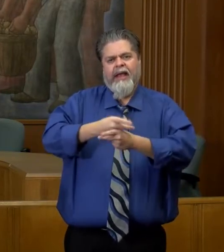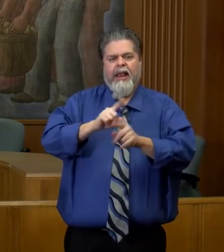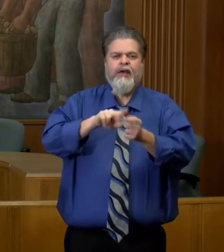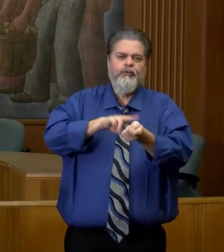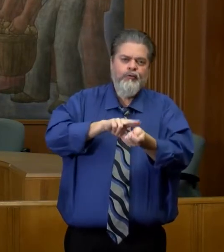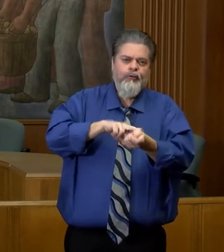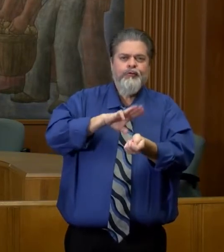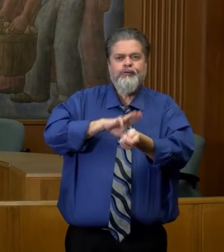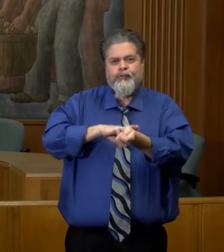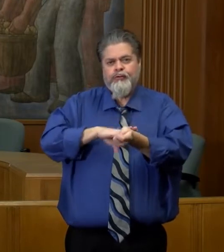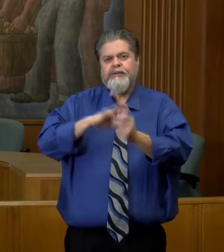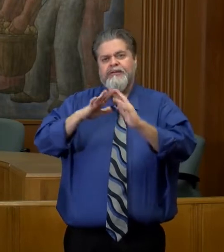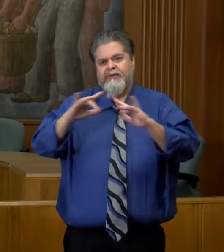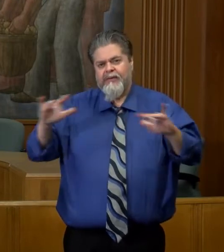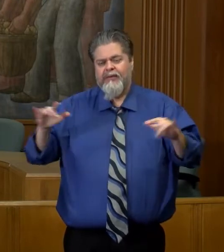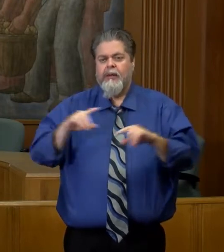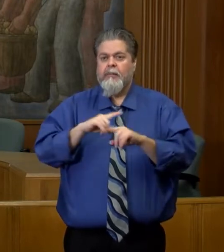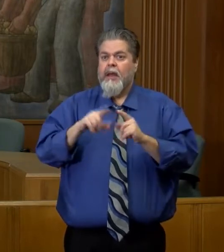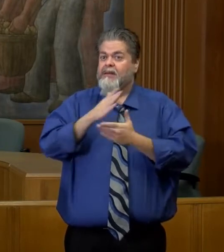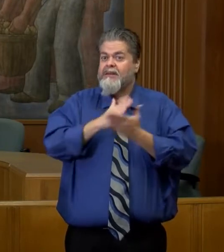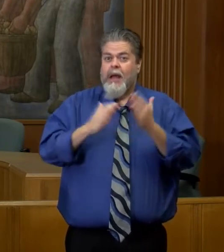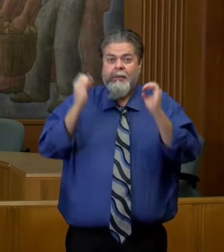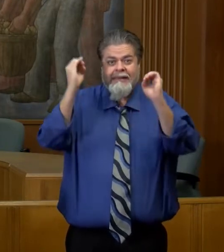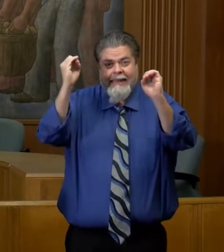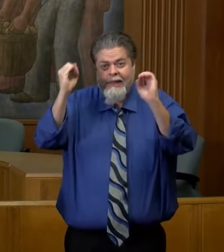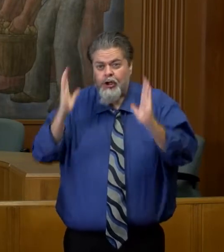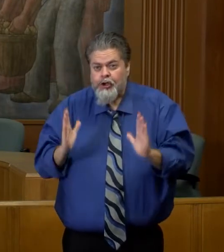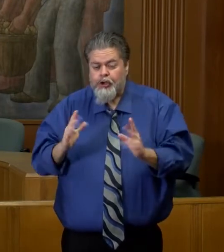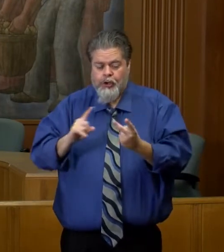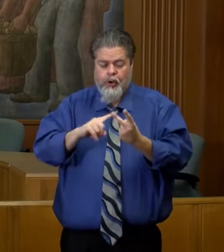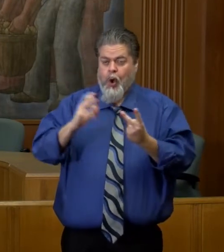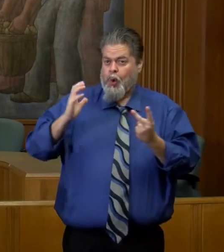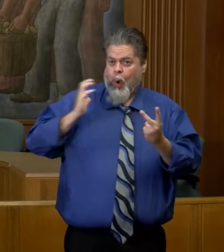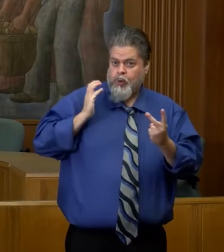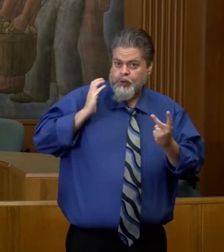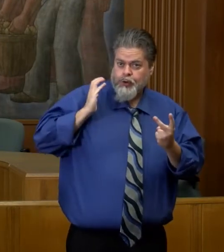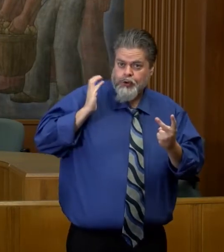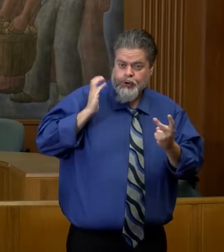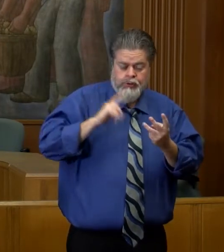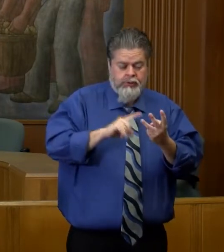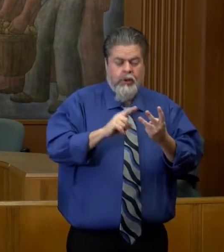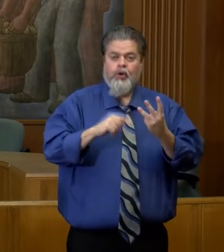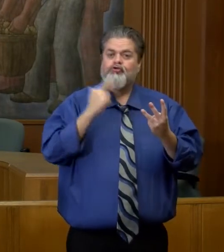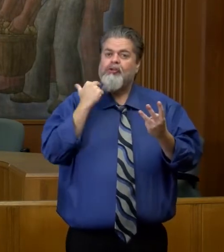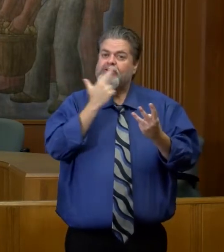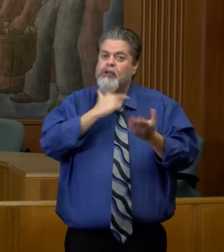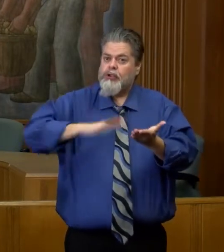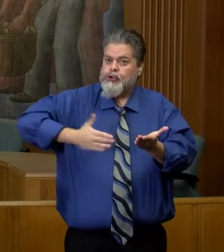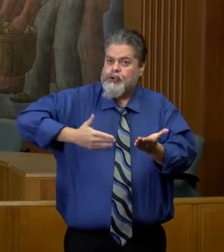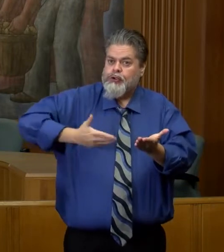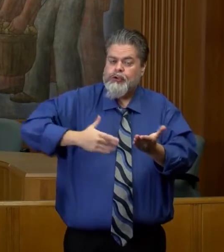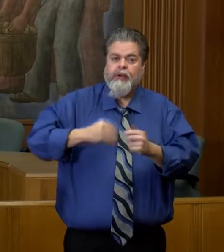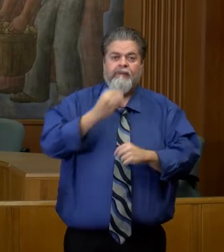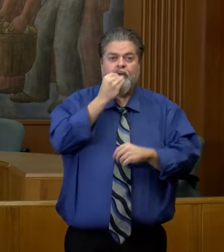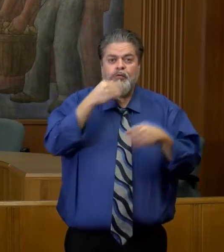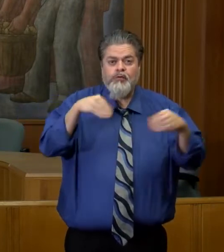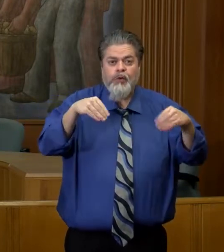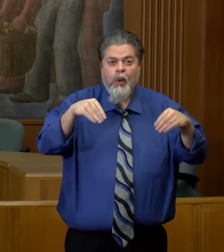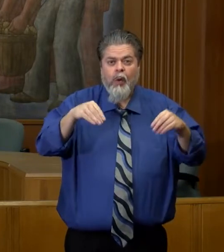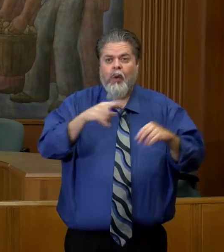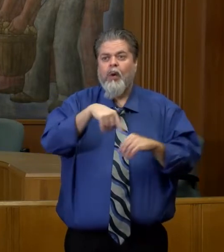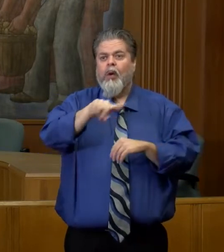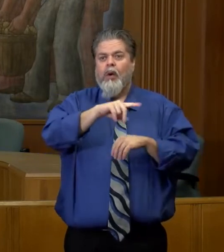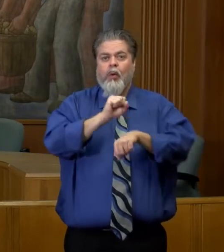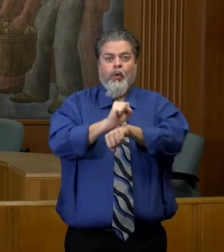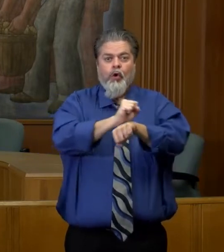that teach, those that coach, those that work in the restaurants, grocery stores, et cetera, are really stepping